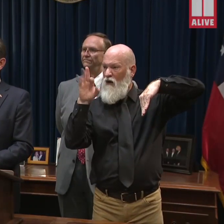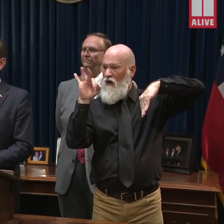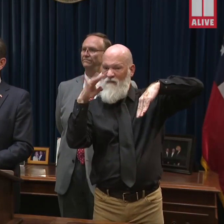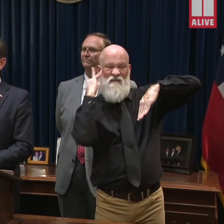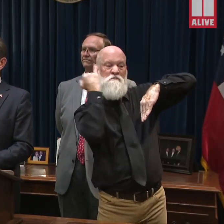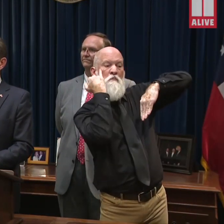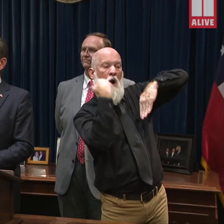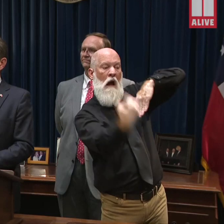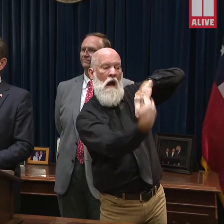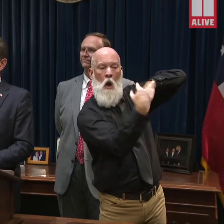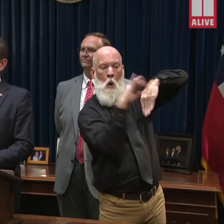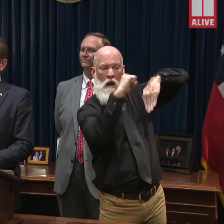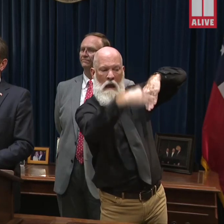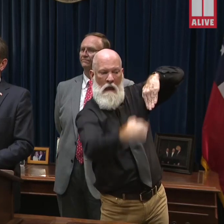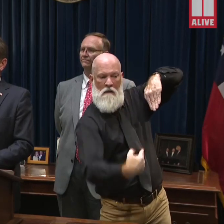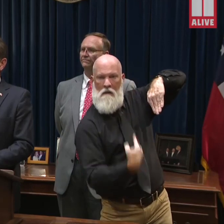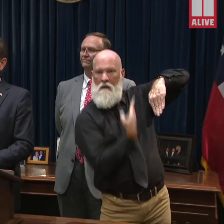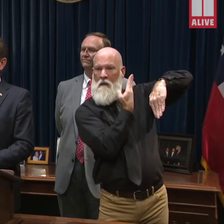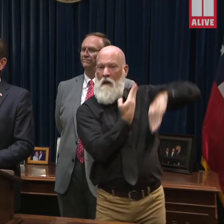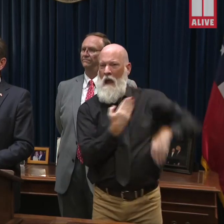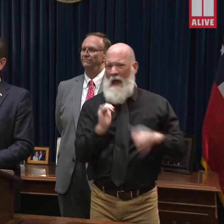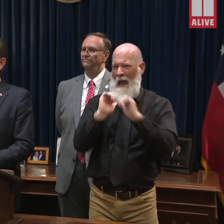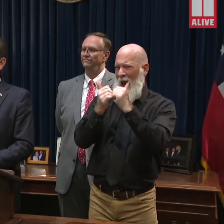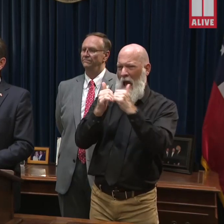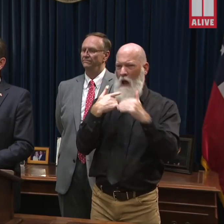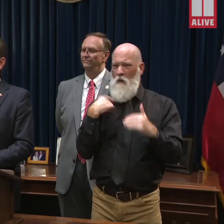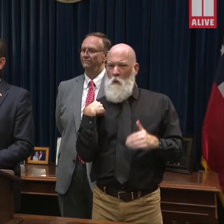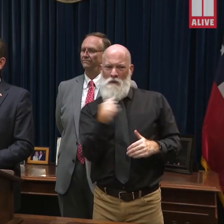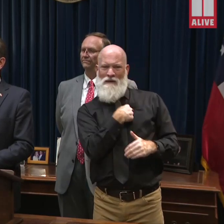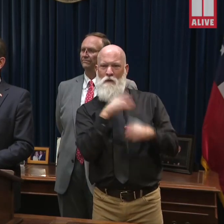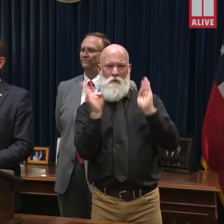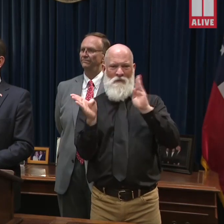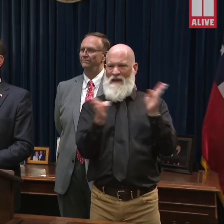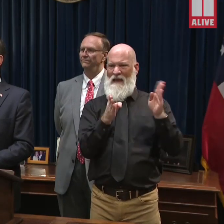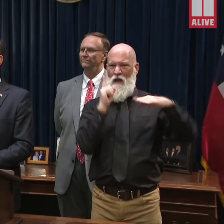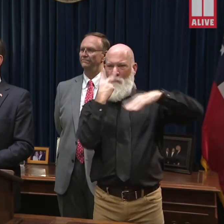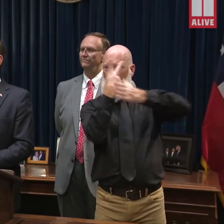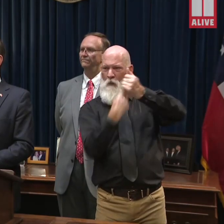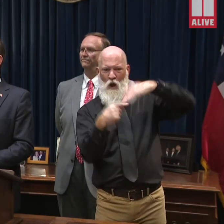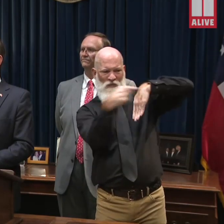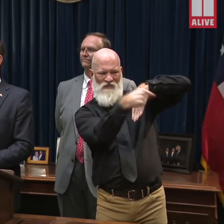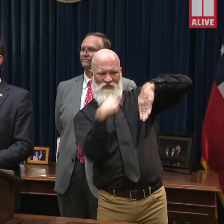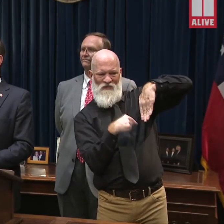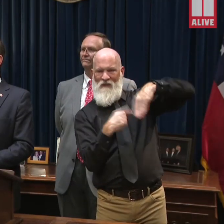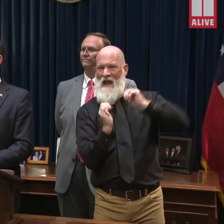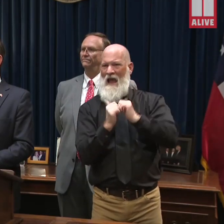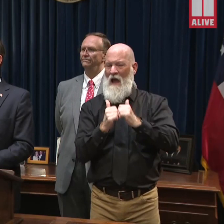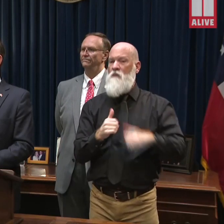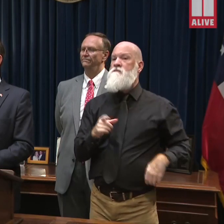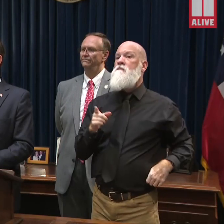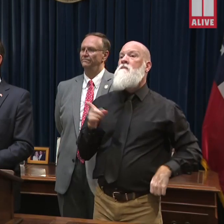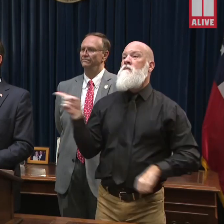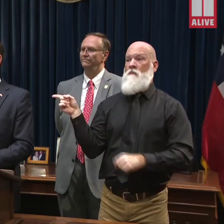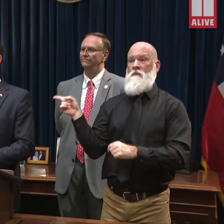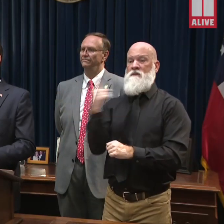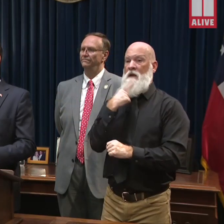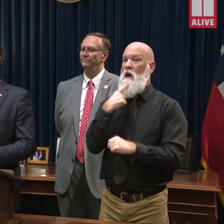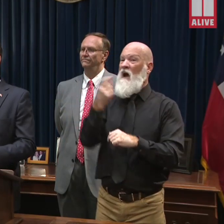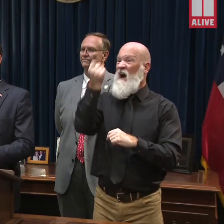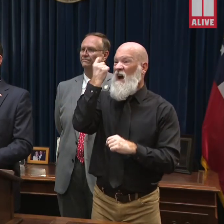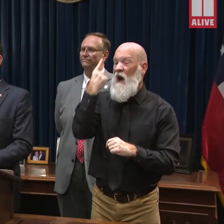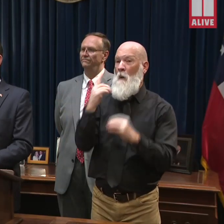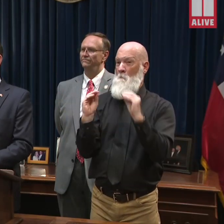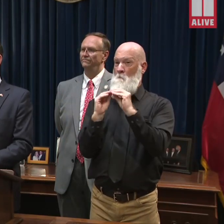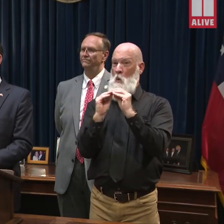having to fight this on two fronts? Well, certainly the wider the path is spread, the more difficult it is in